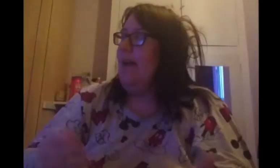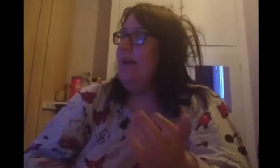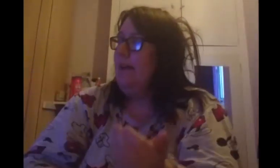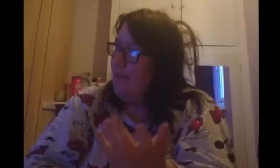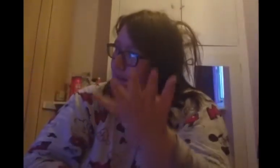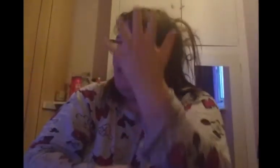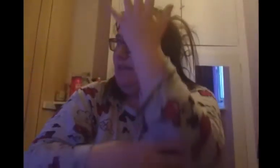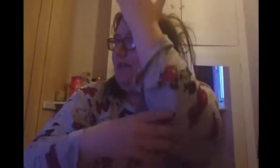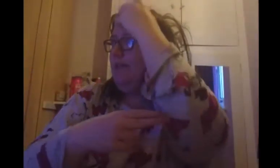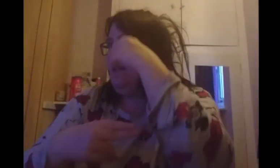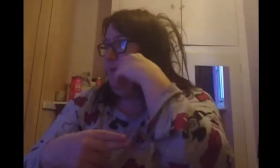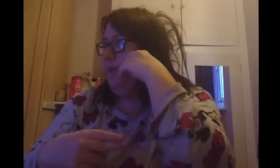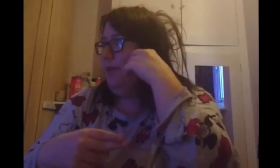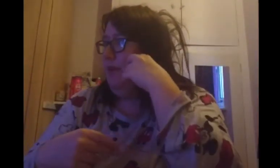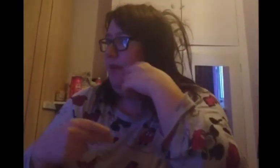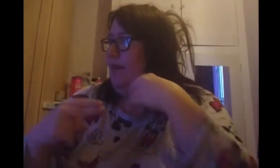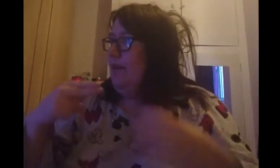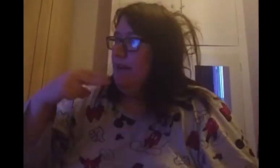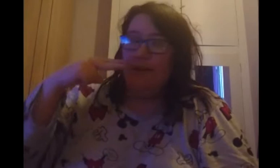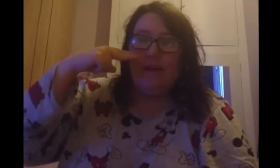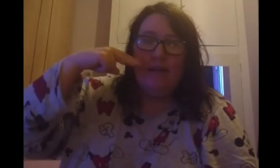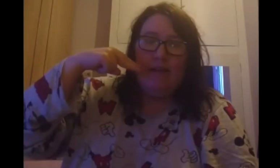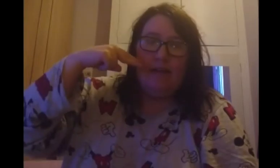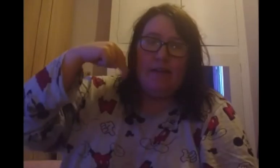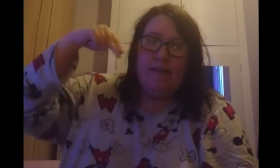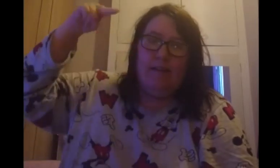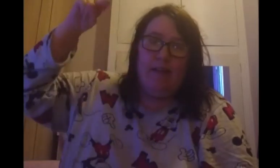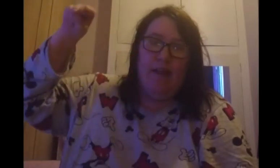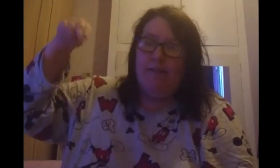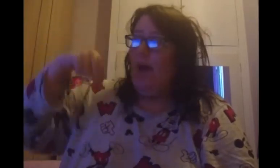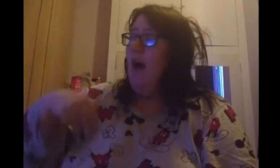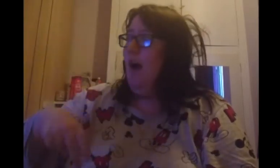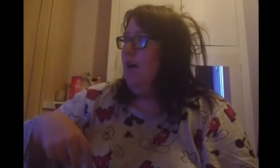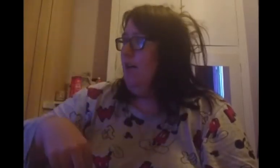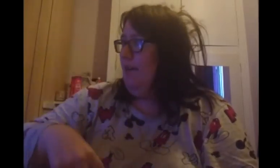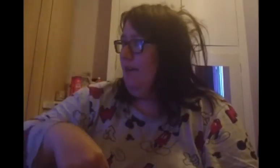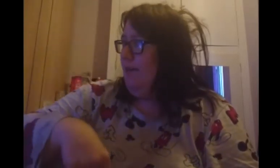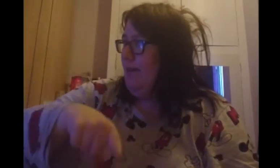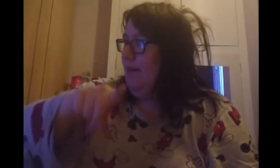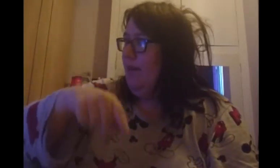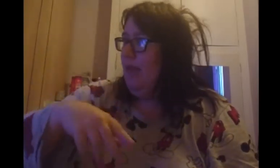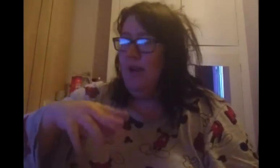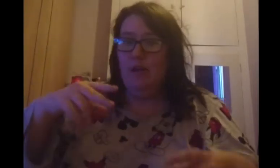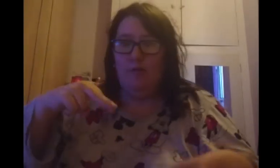bluebird, it's sing the song as we go along,